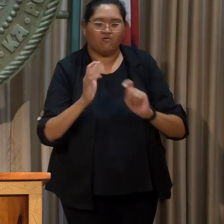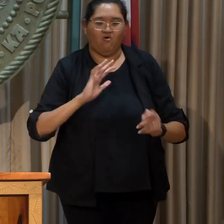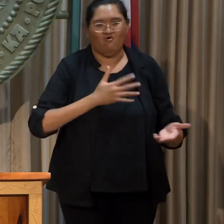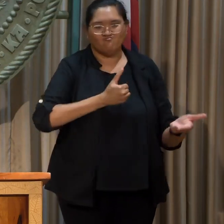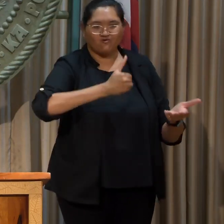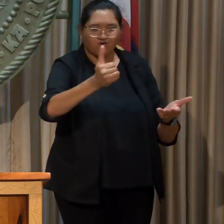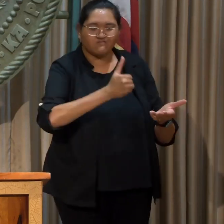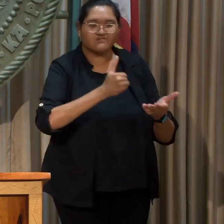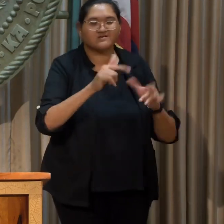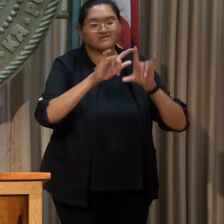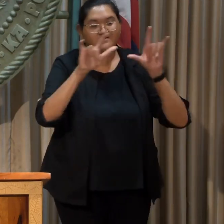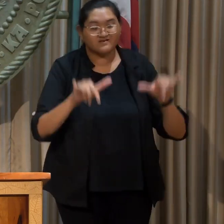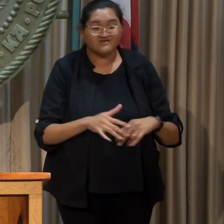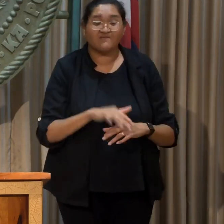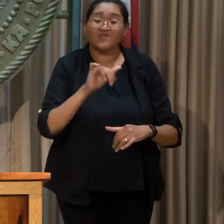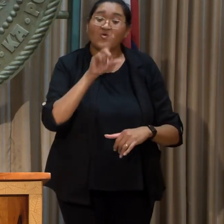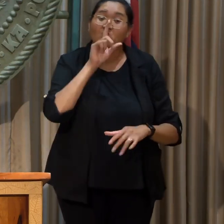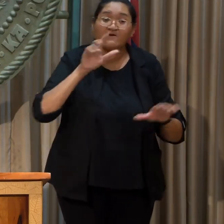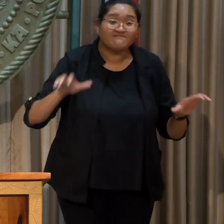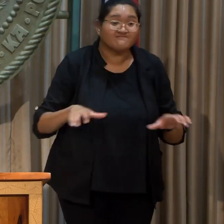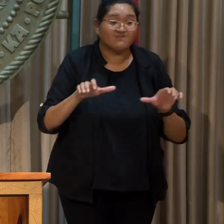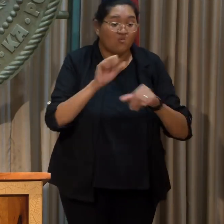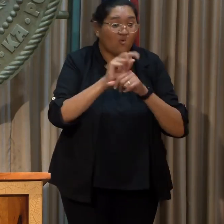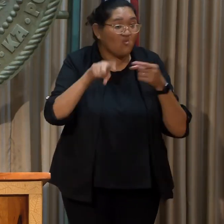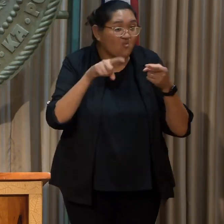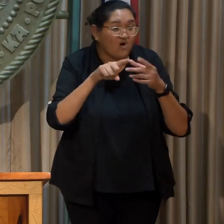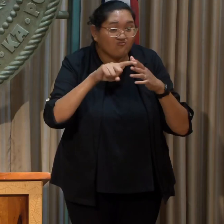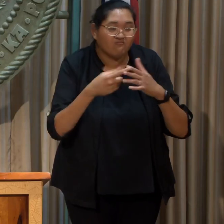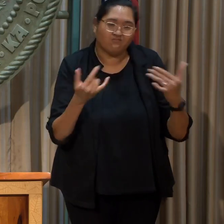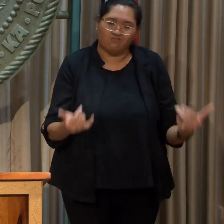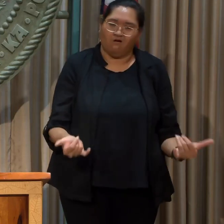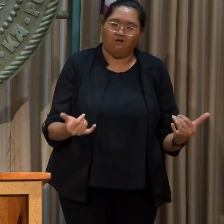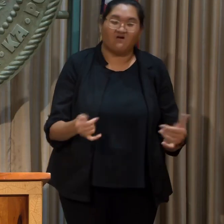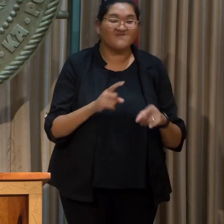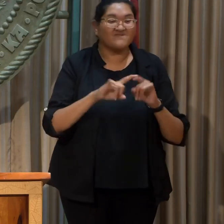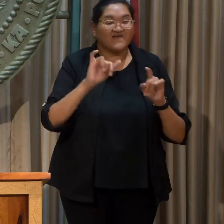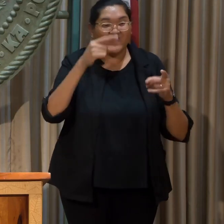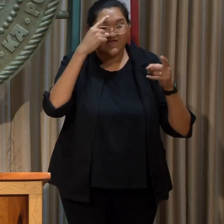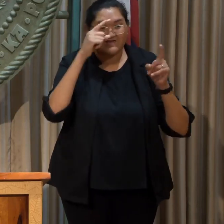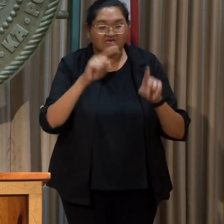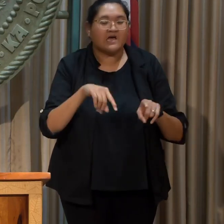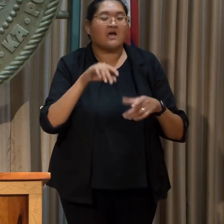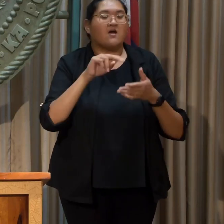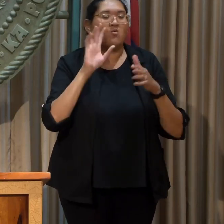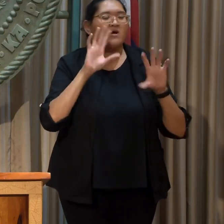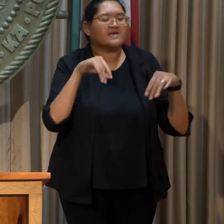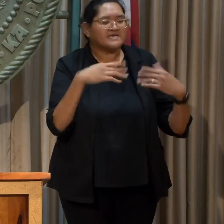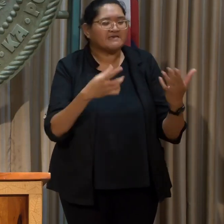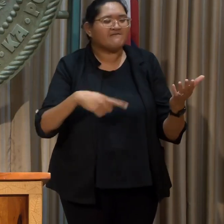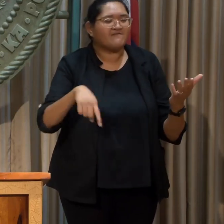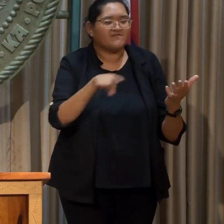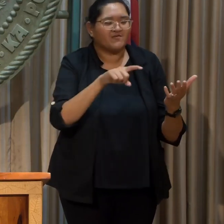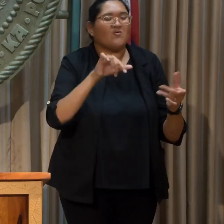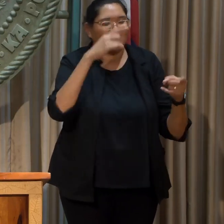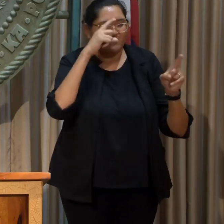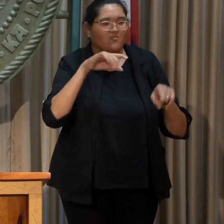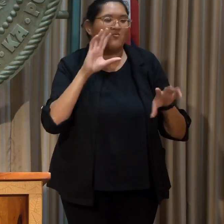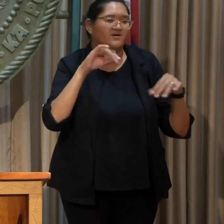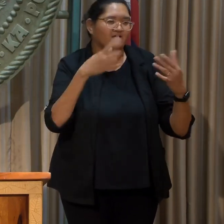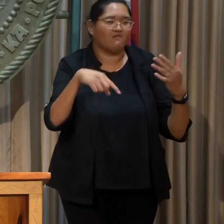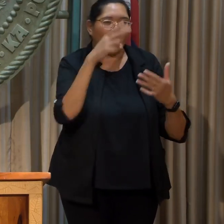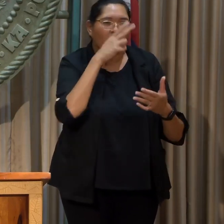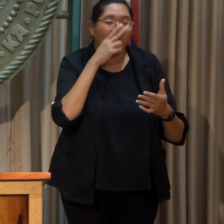system. The real work begins now. But this agreement gives Hawaii a boost in our race against climate